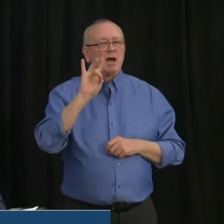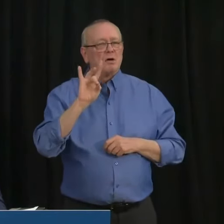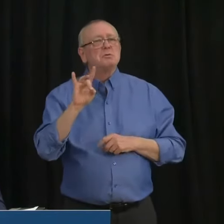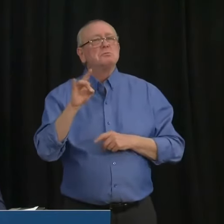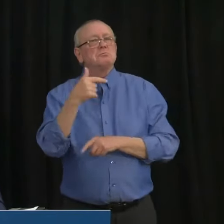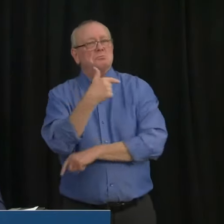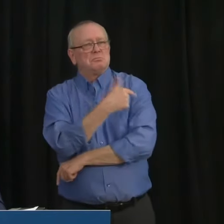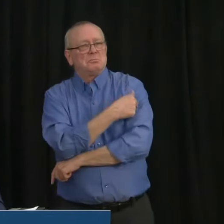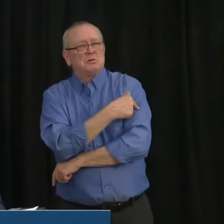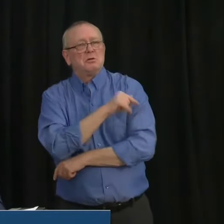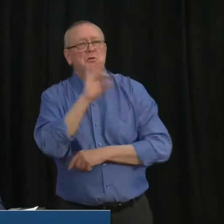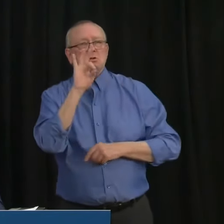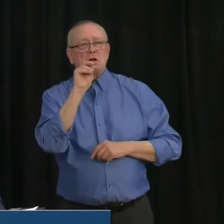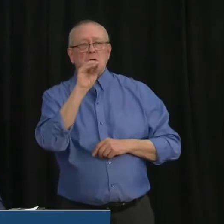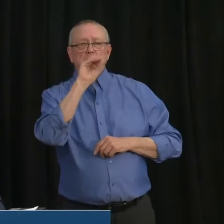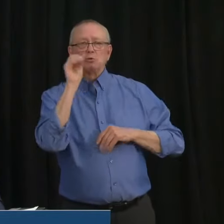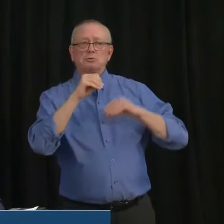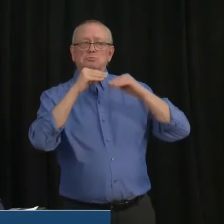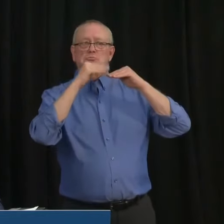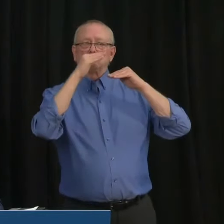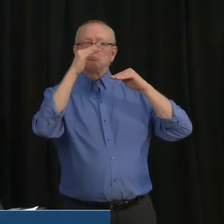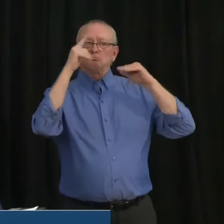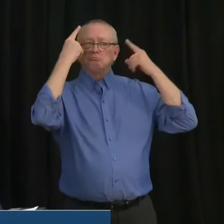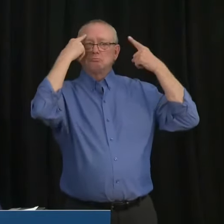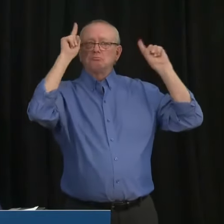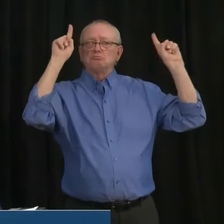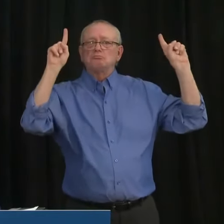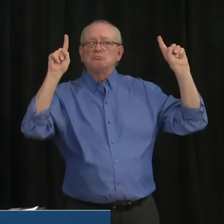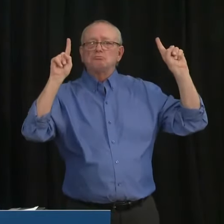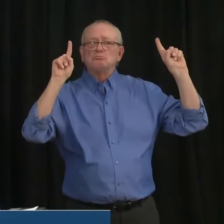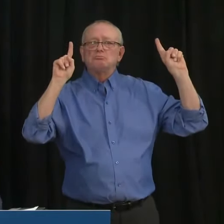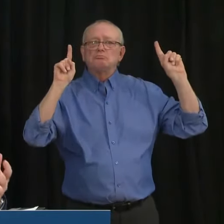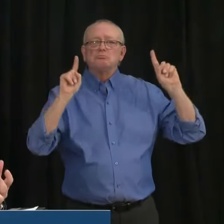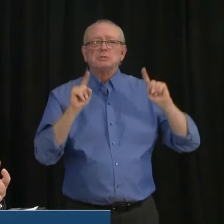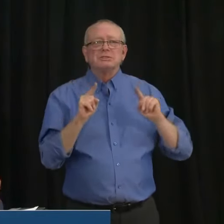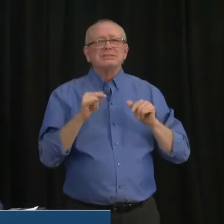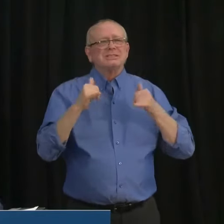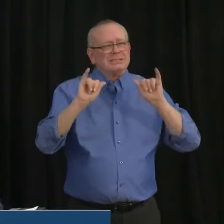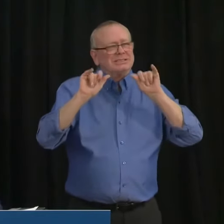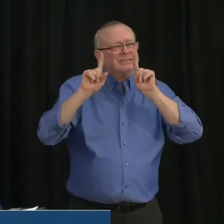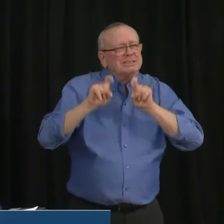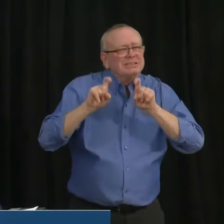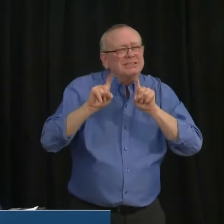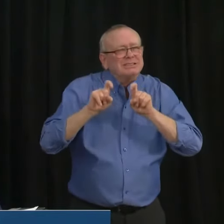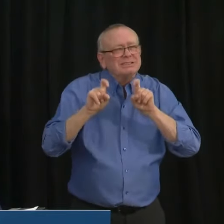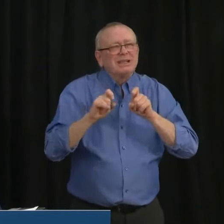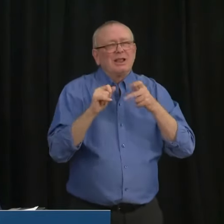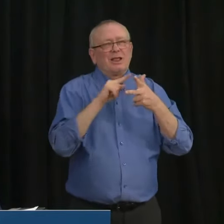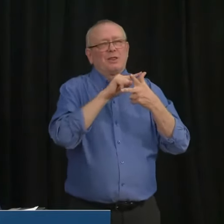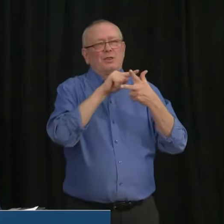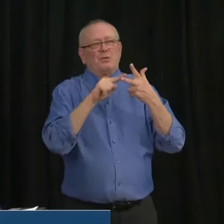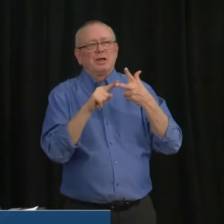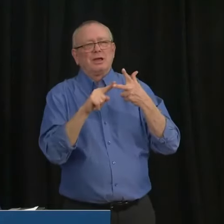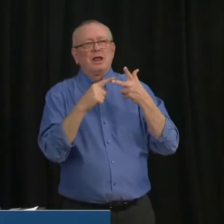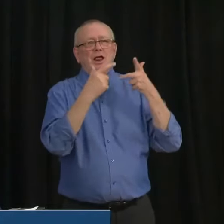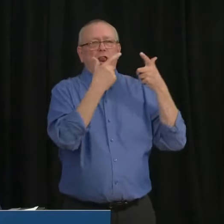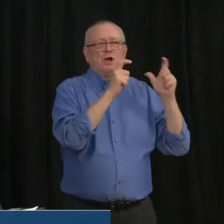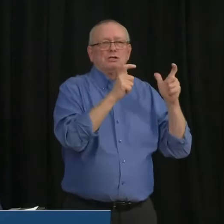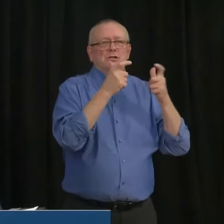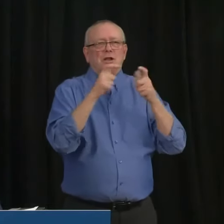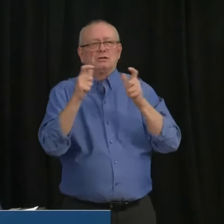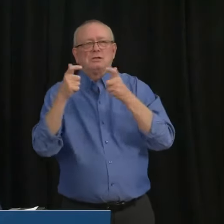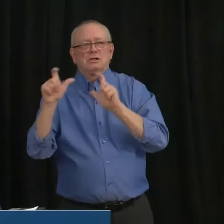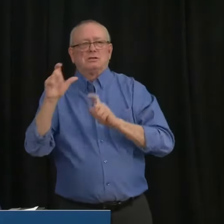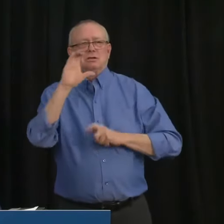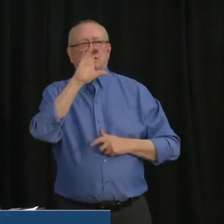their vaccine trial. We now have three major vaccines that are moving towards